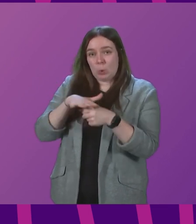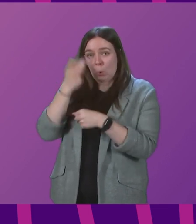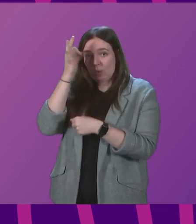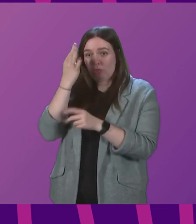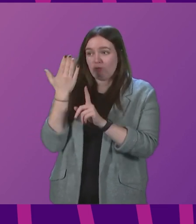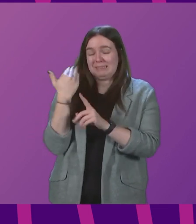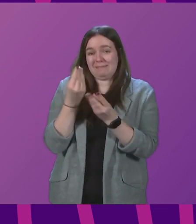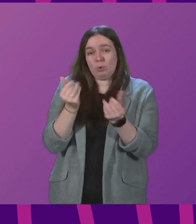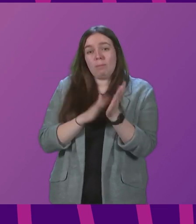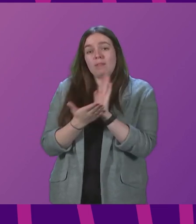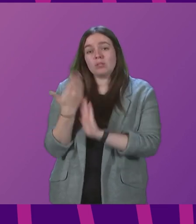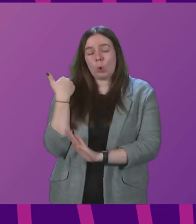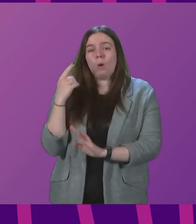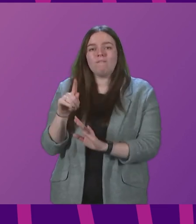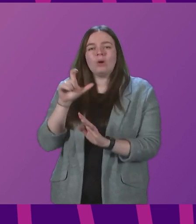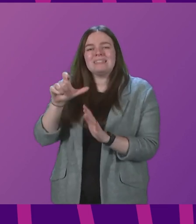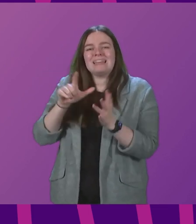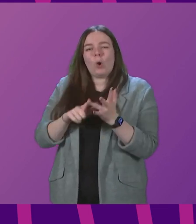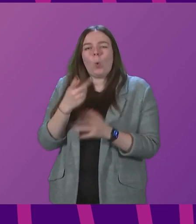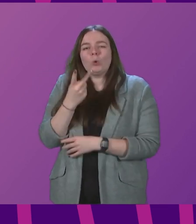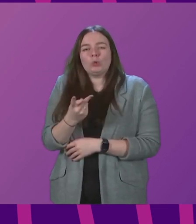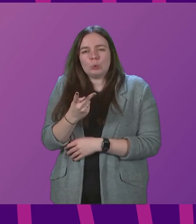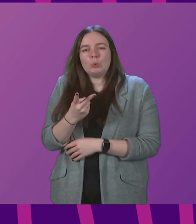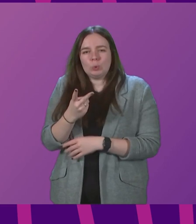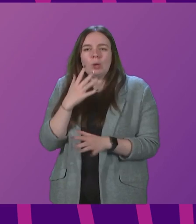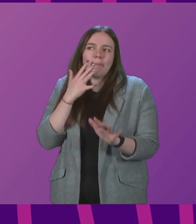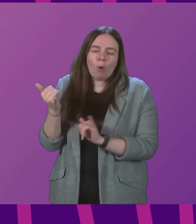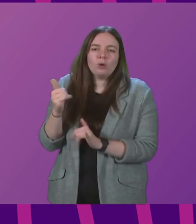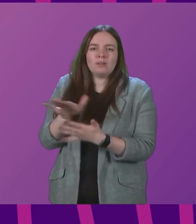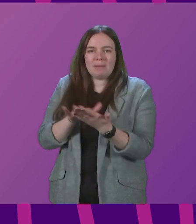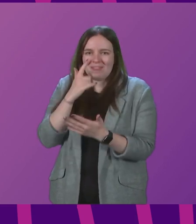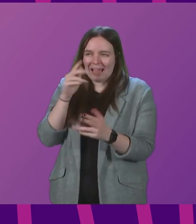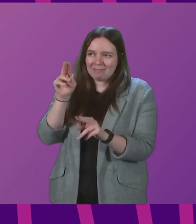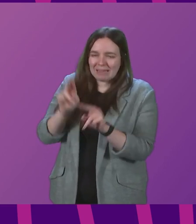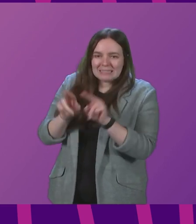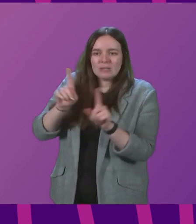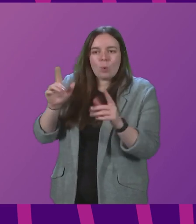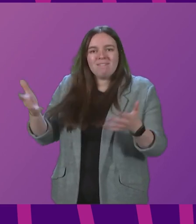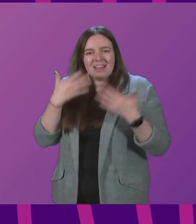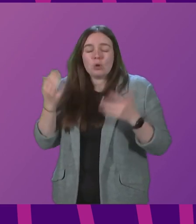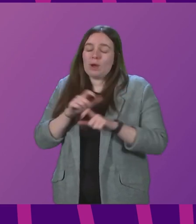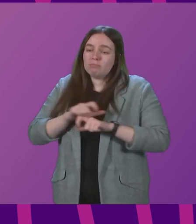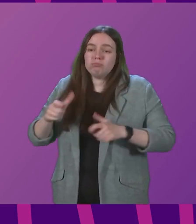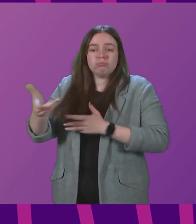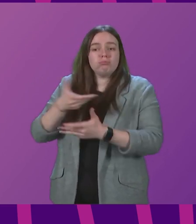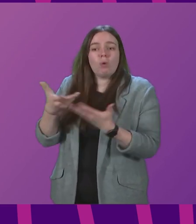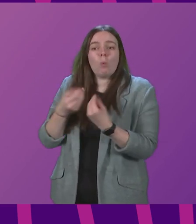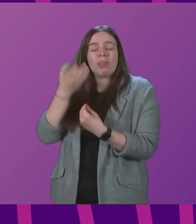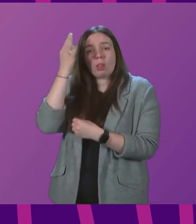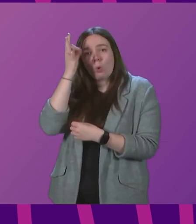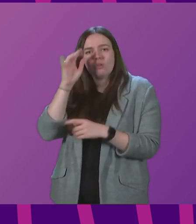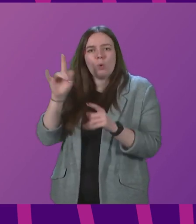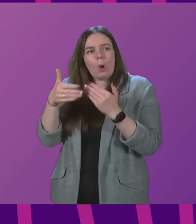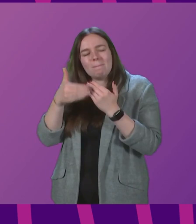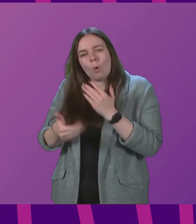months ago for carbon dioxide monitors, allowing them to assess the ventilation. We continue to discuss with local authorities what further